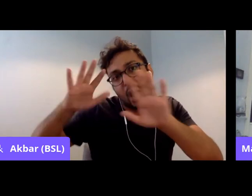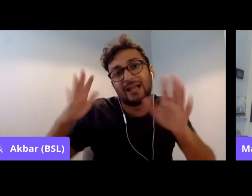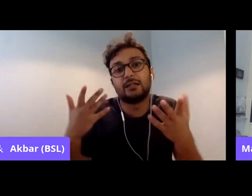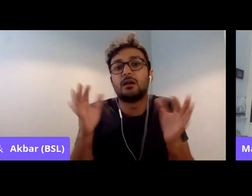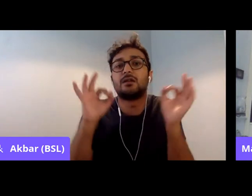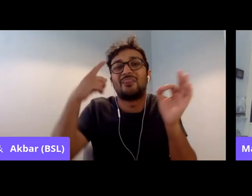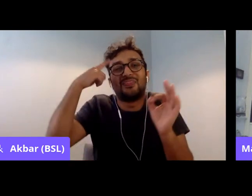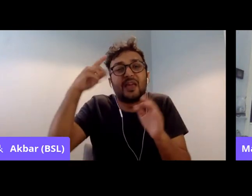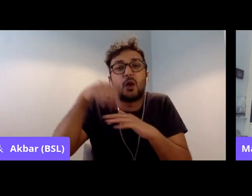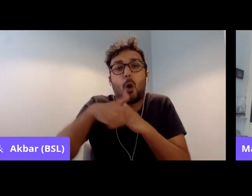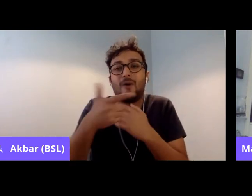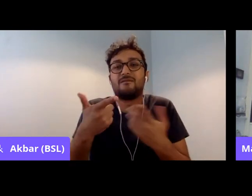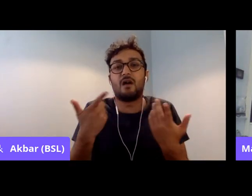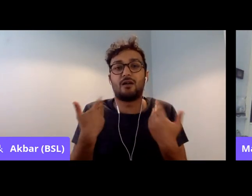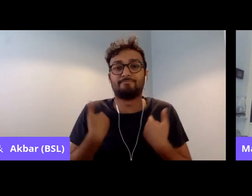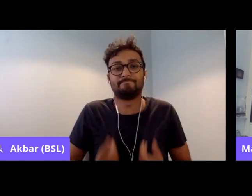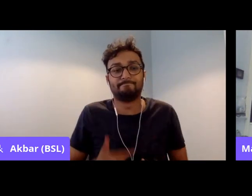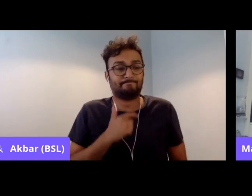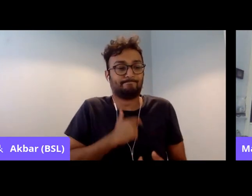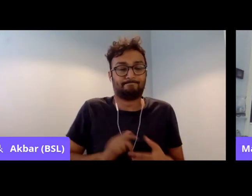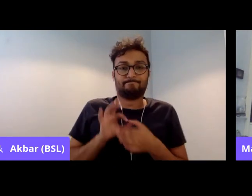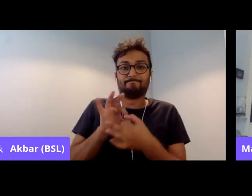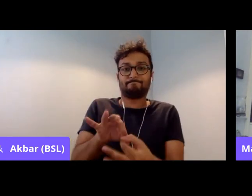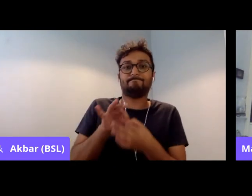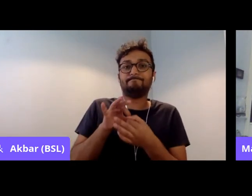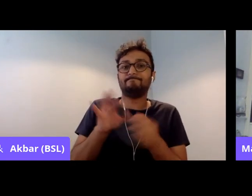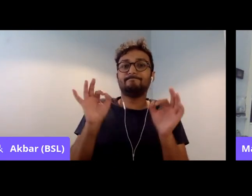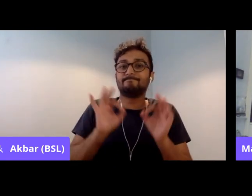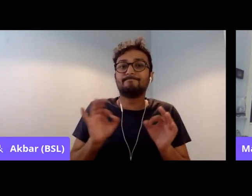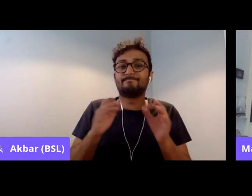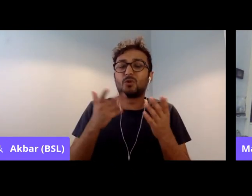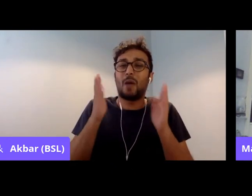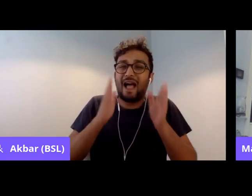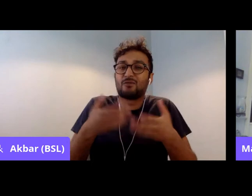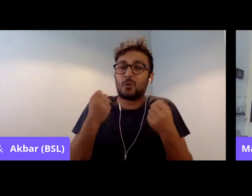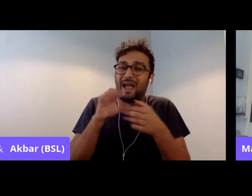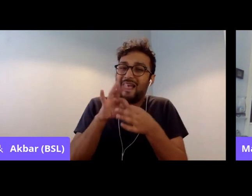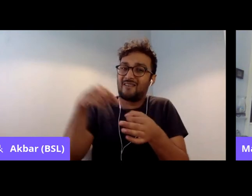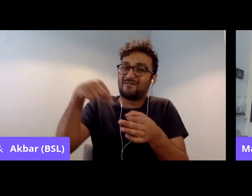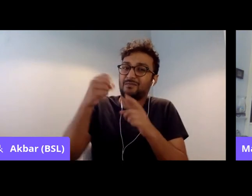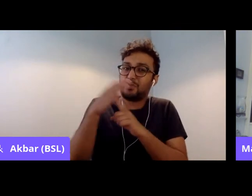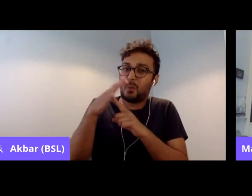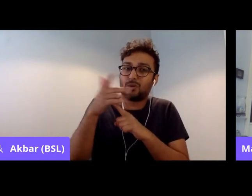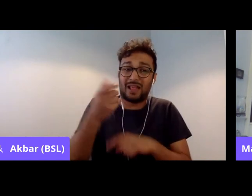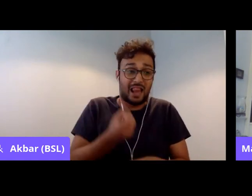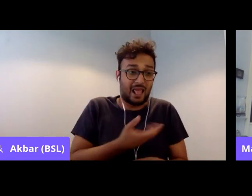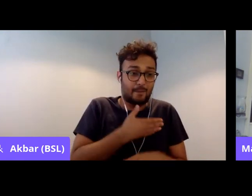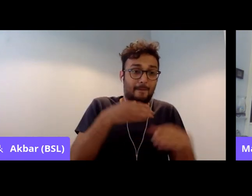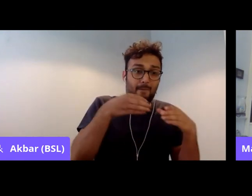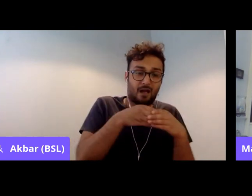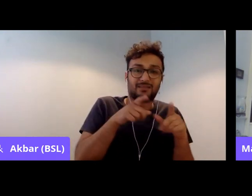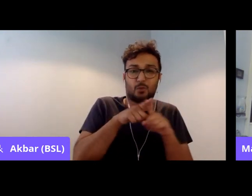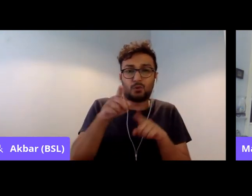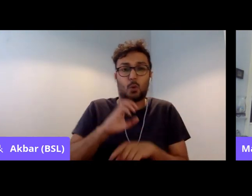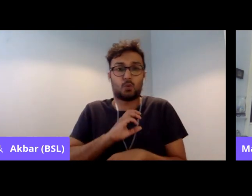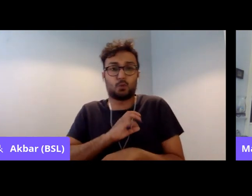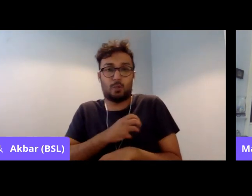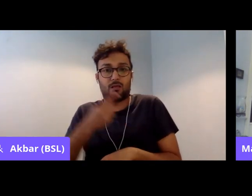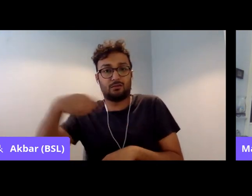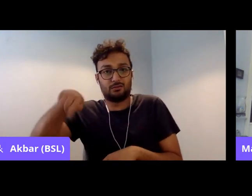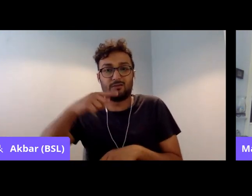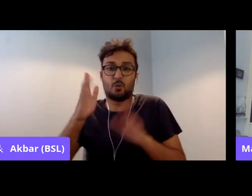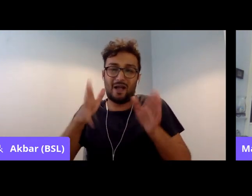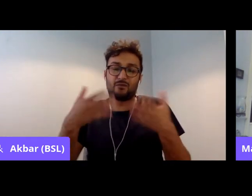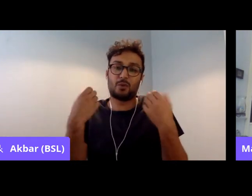organic links with the wider community, both in the Labour Party and in the trade union movement. And when we say the wider community, I'm